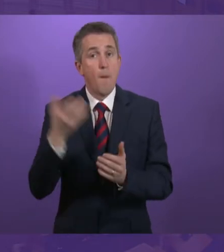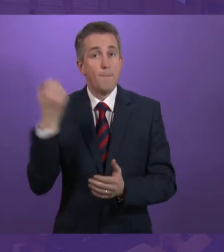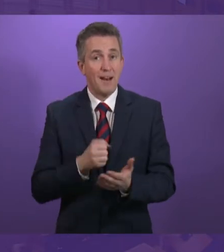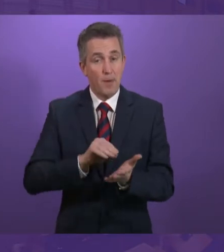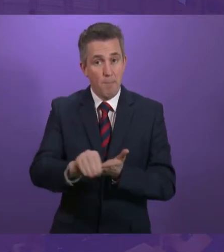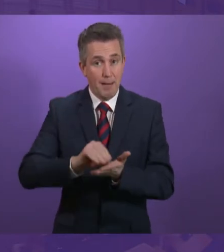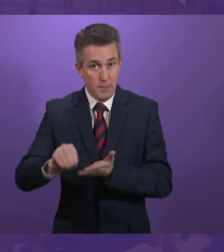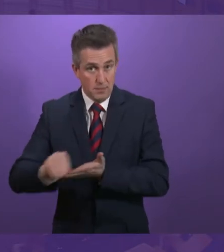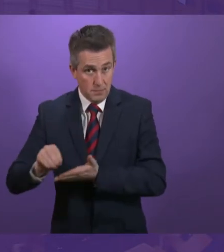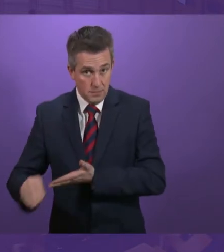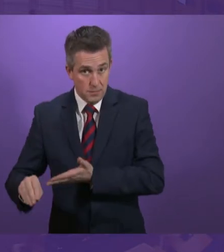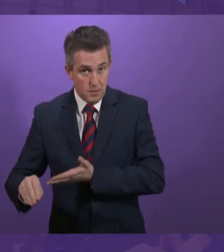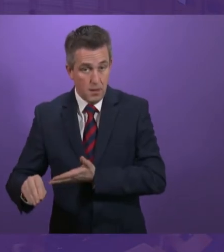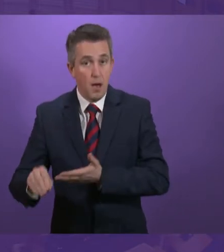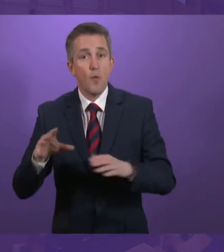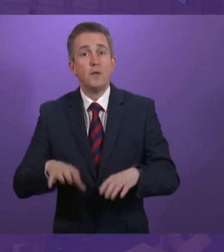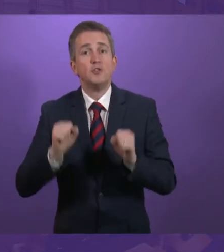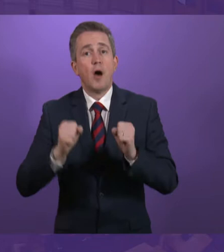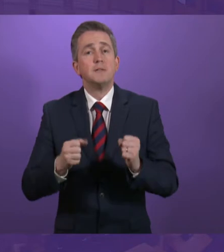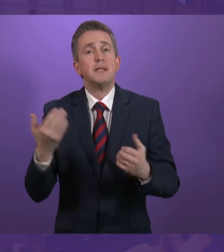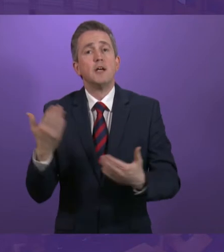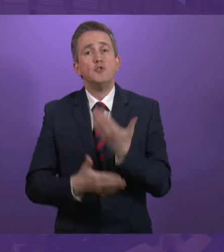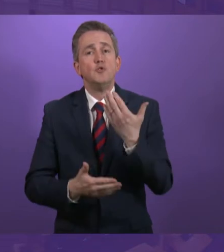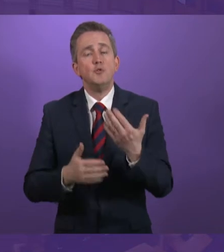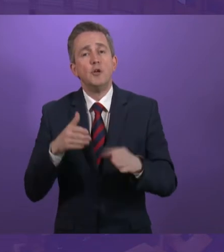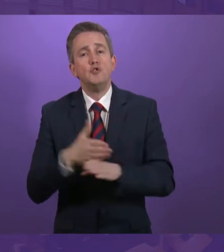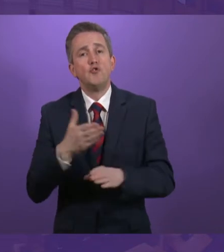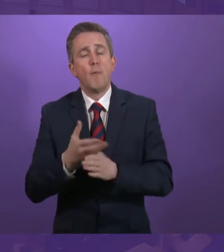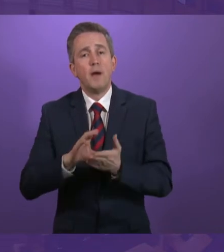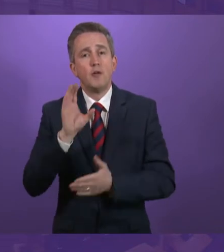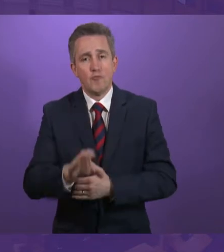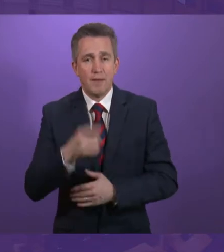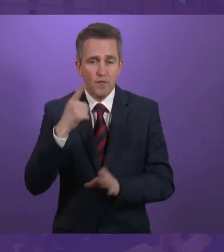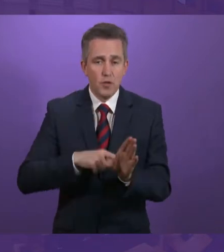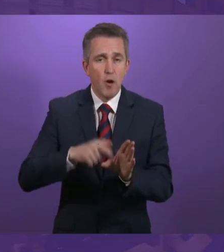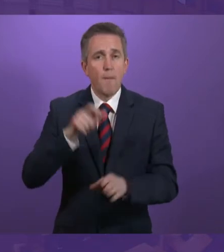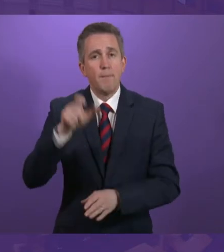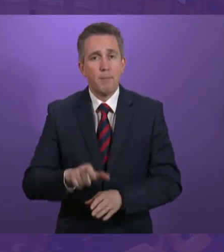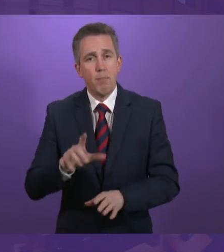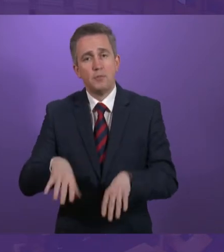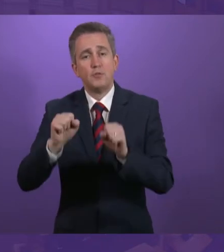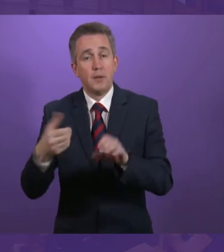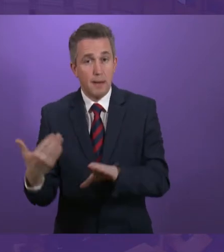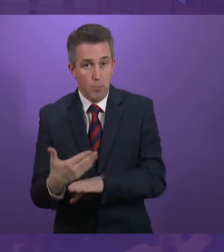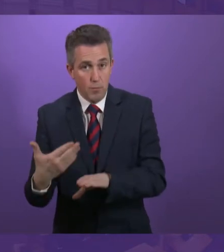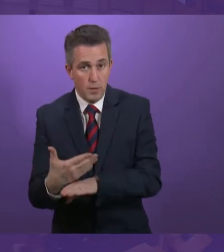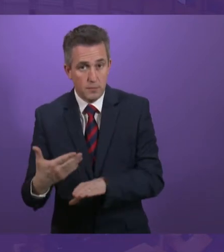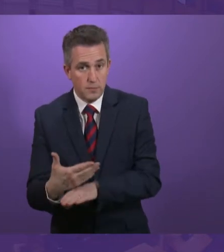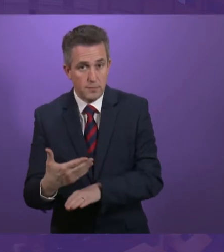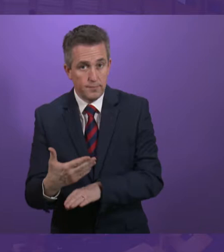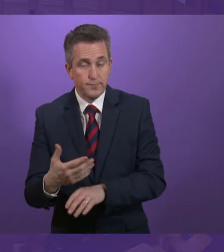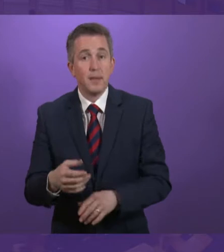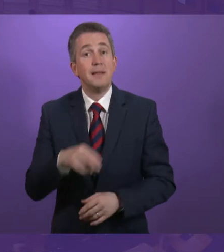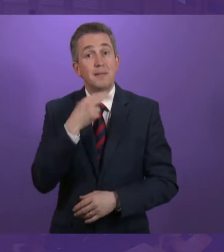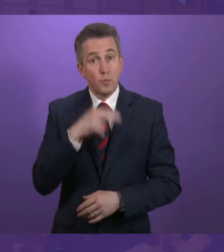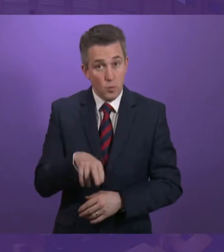and we are also consulting on our new job grant for young people moving into employment. We've made a strong start and today I will set